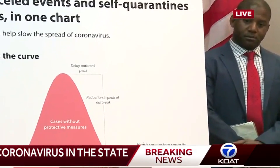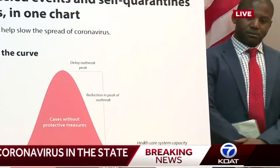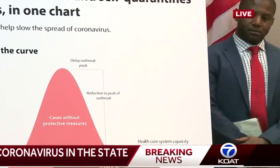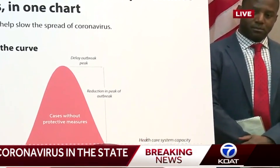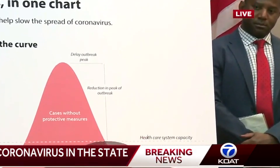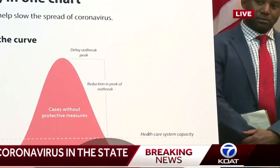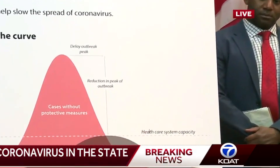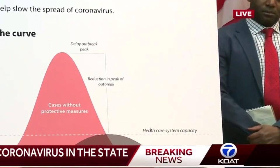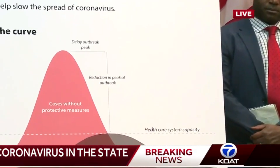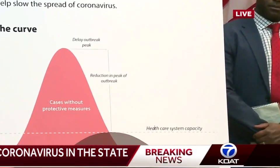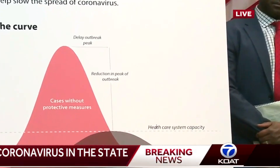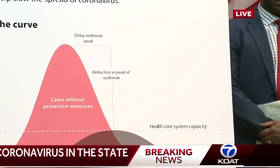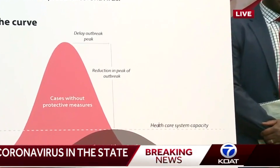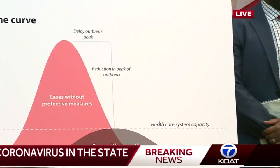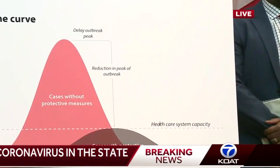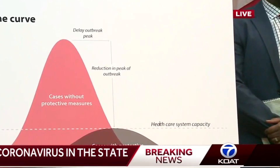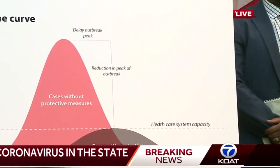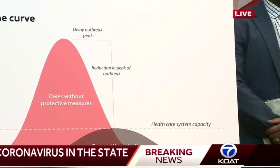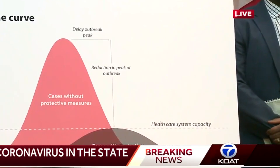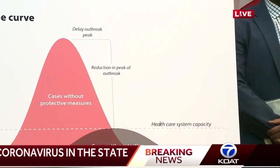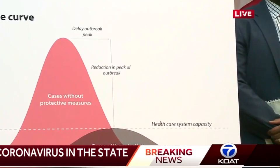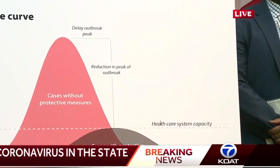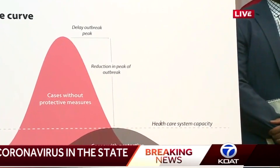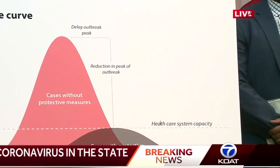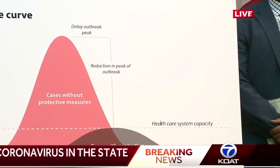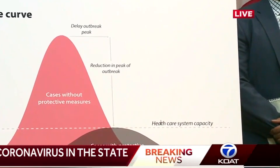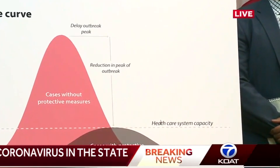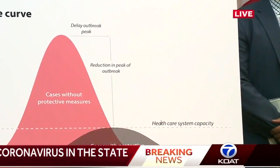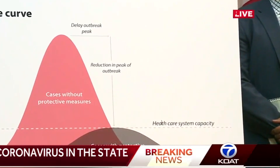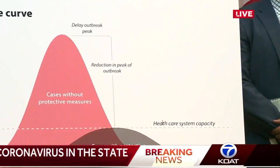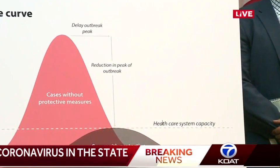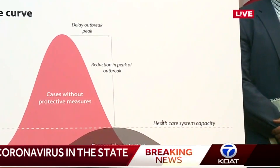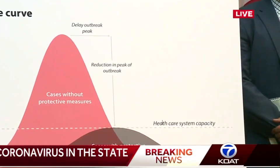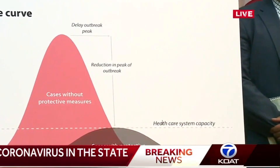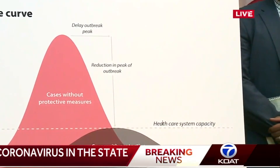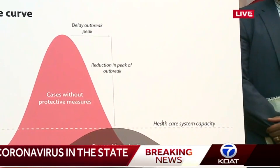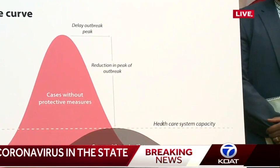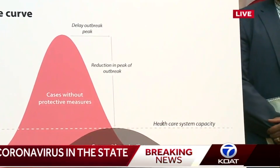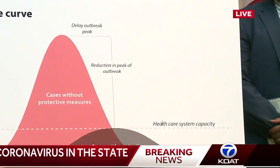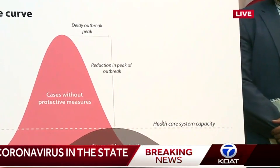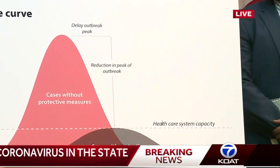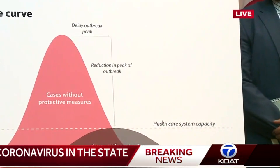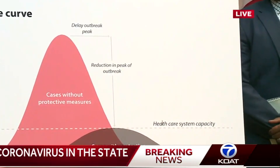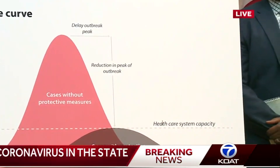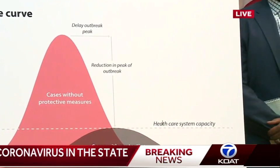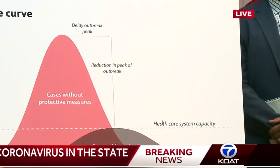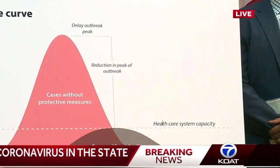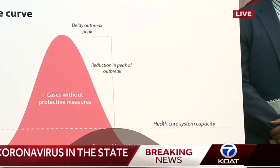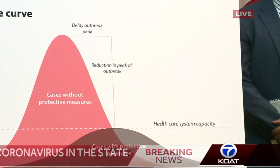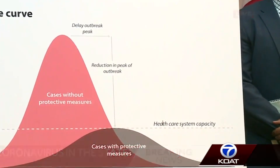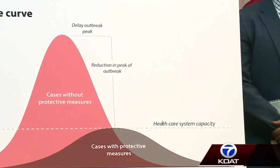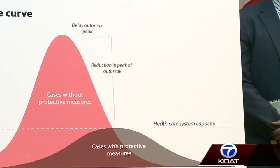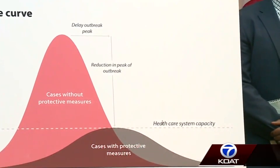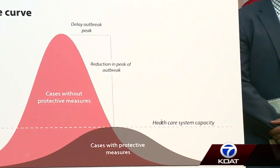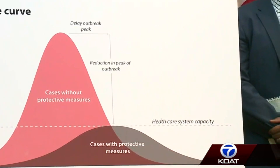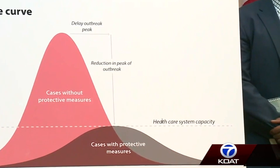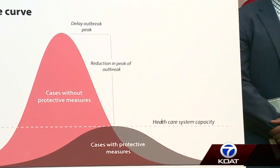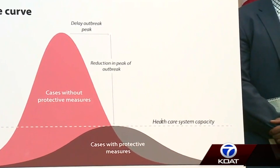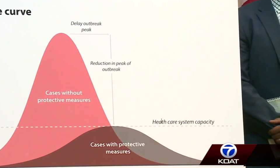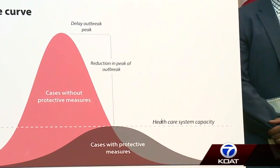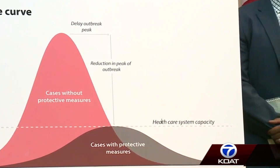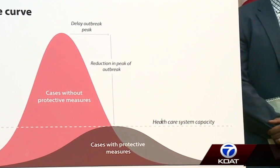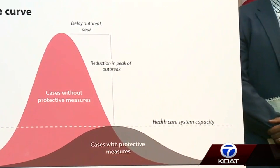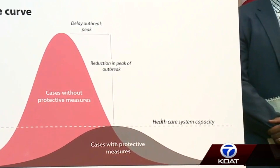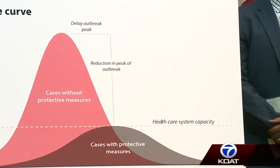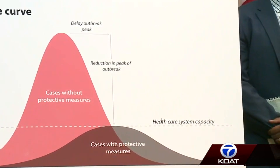there is cases where no protective measures were taken whatsoever. And then the lower graph that has less